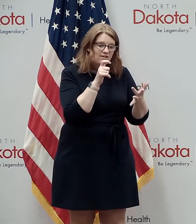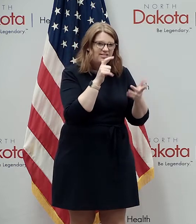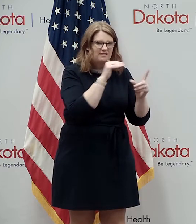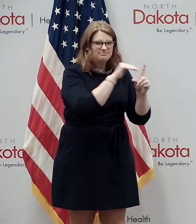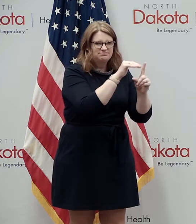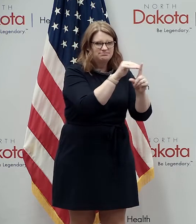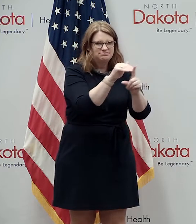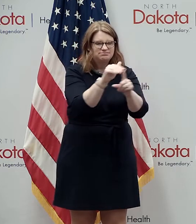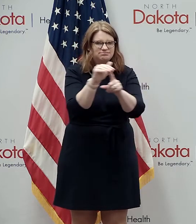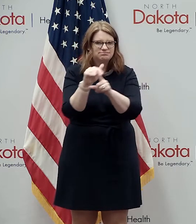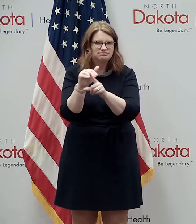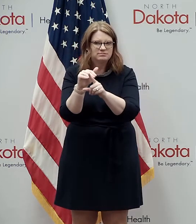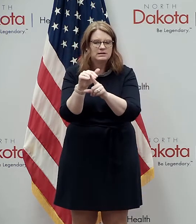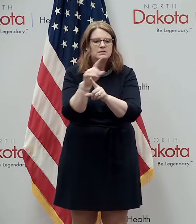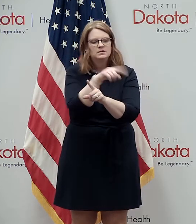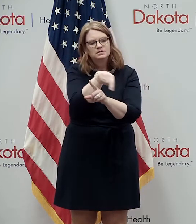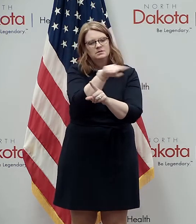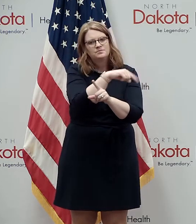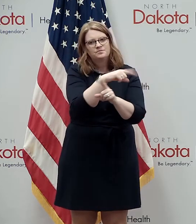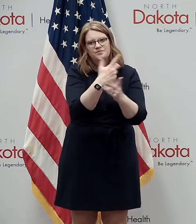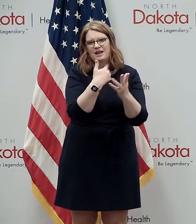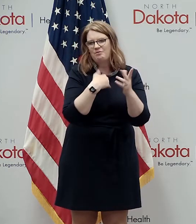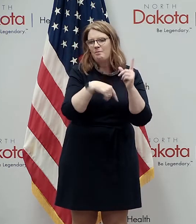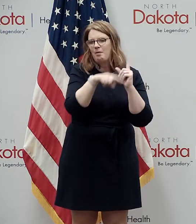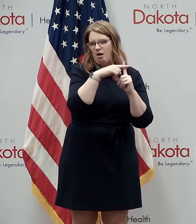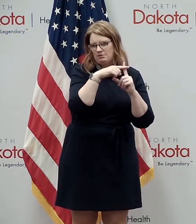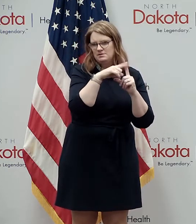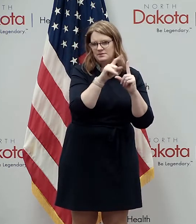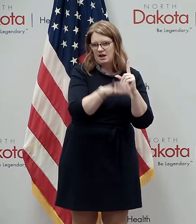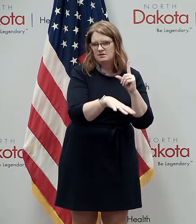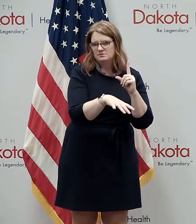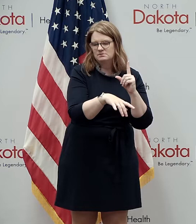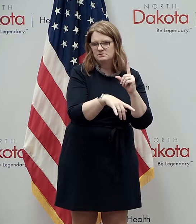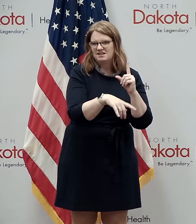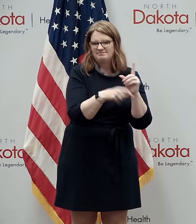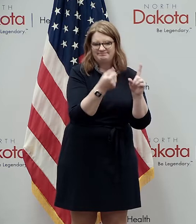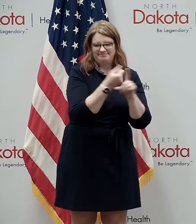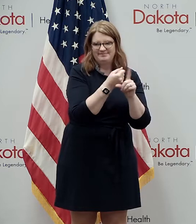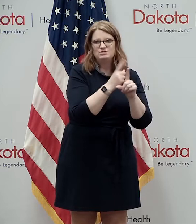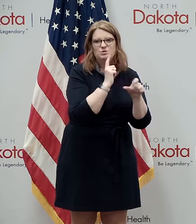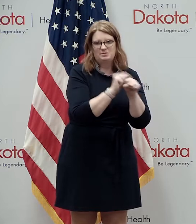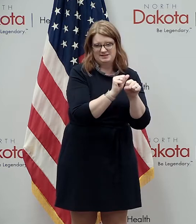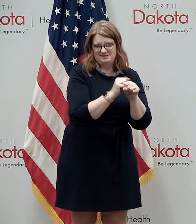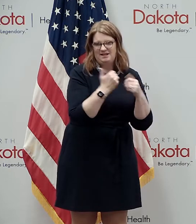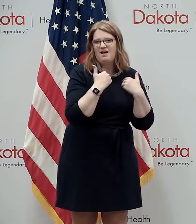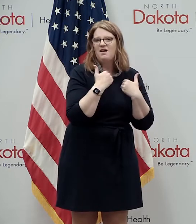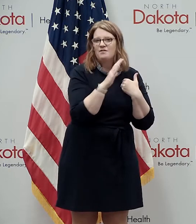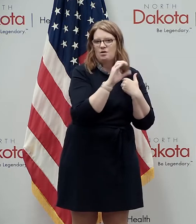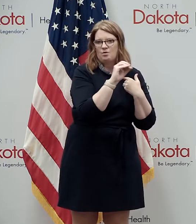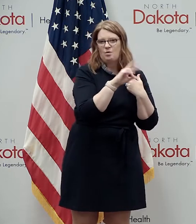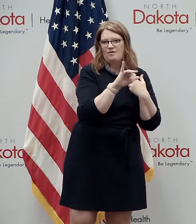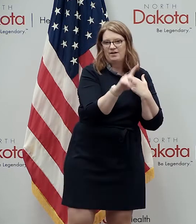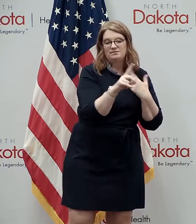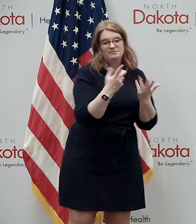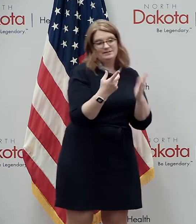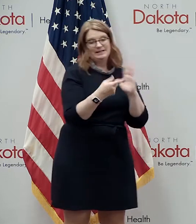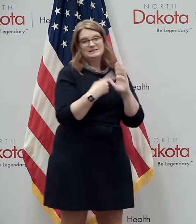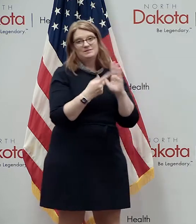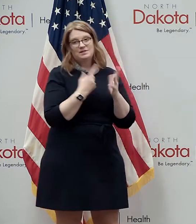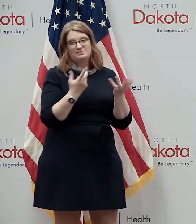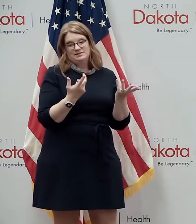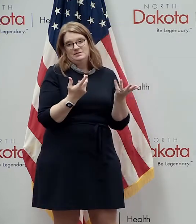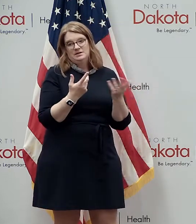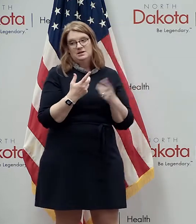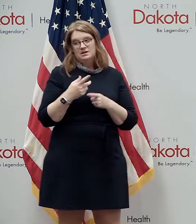individuals who get a positive result and the remainder because on some days we actually have thousands of people to call